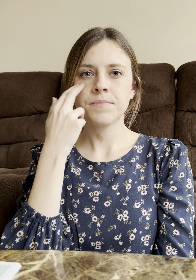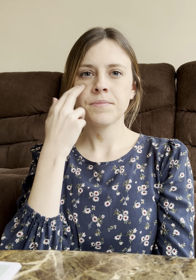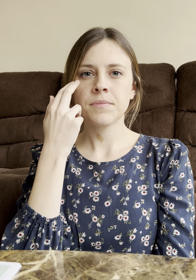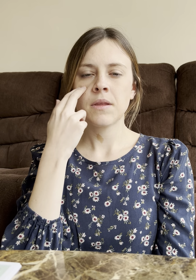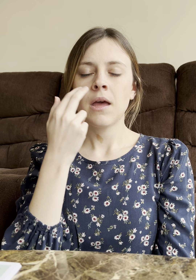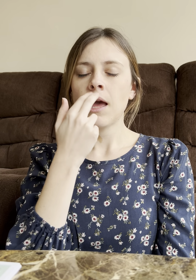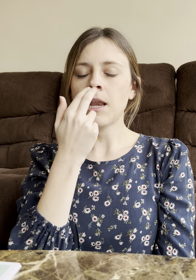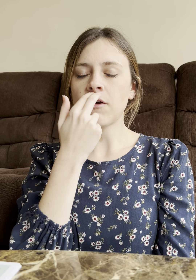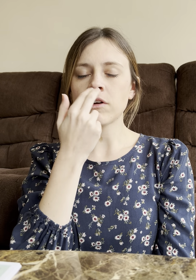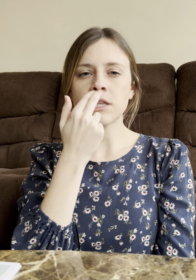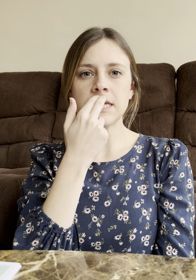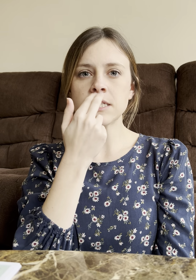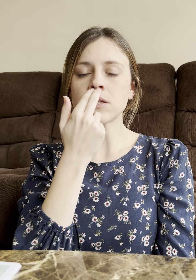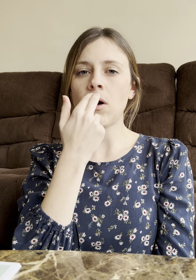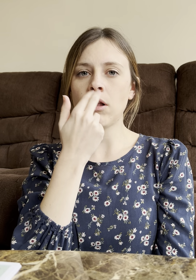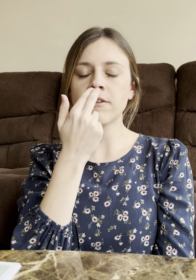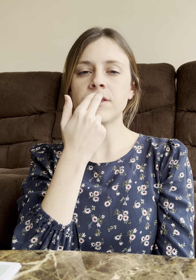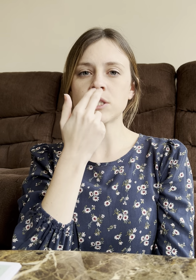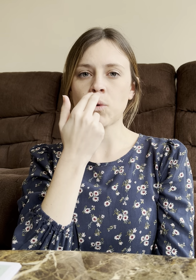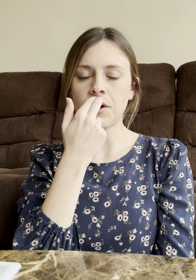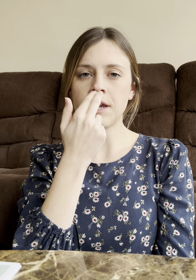And I release all of this worry.